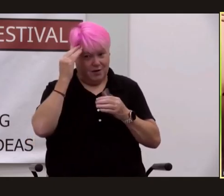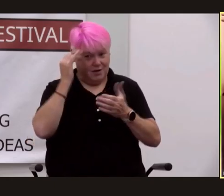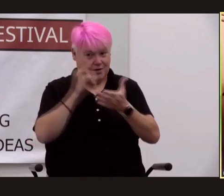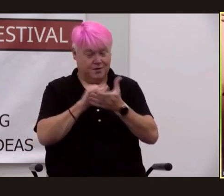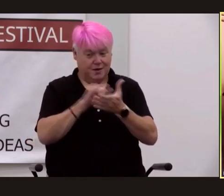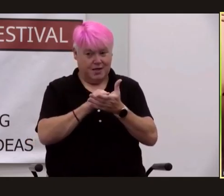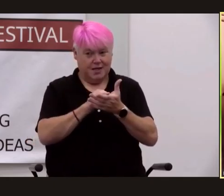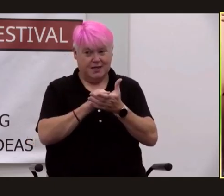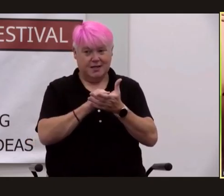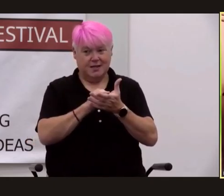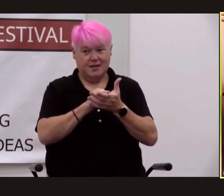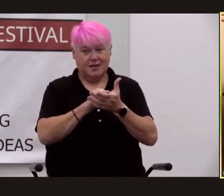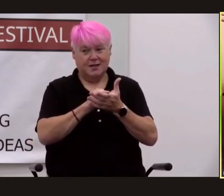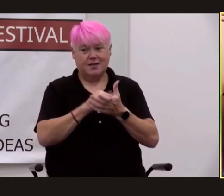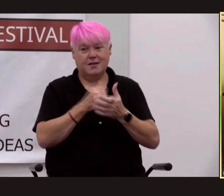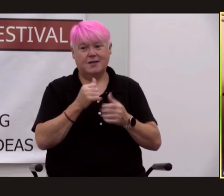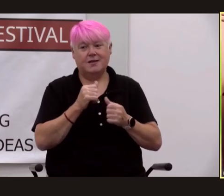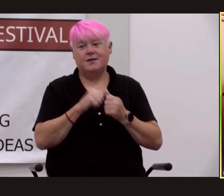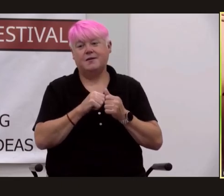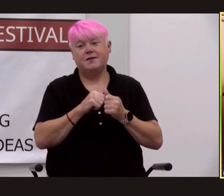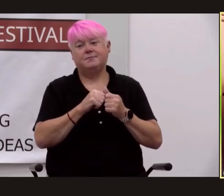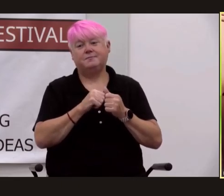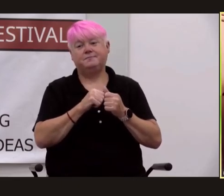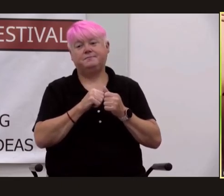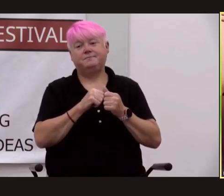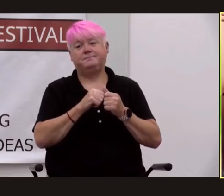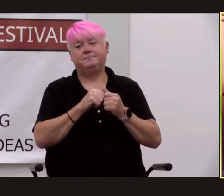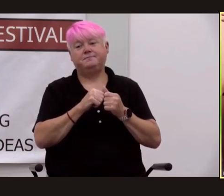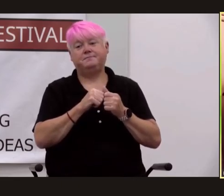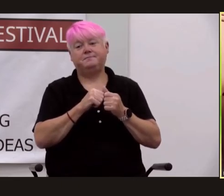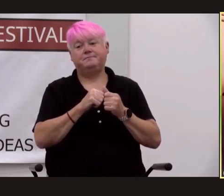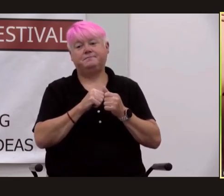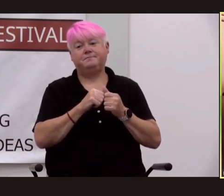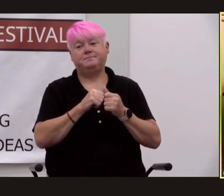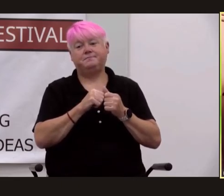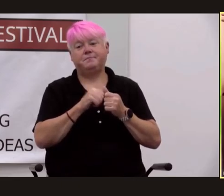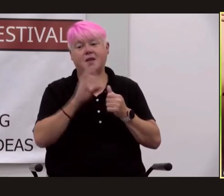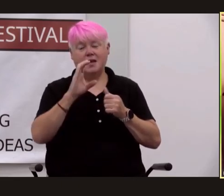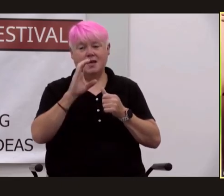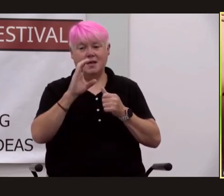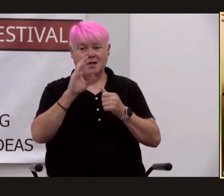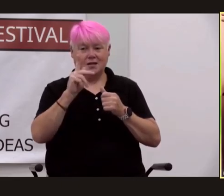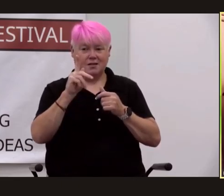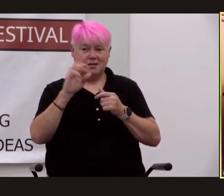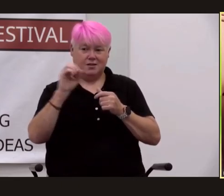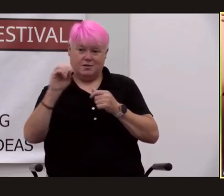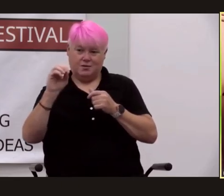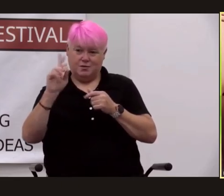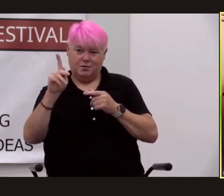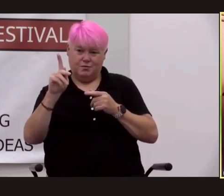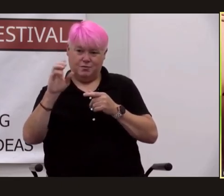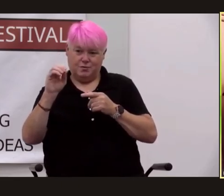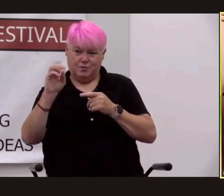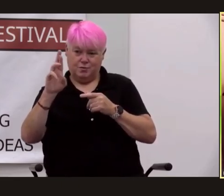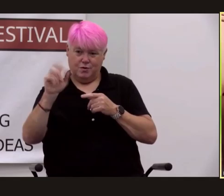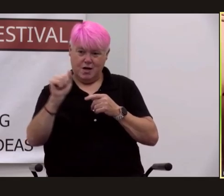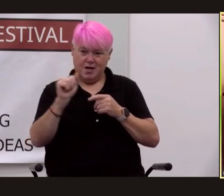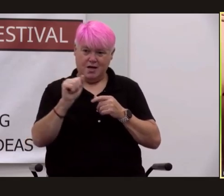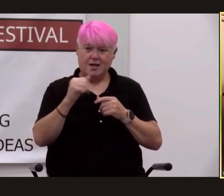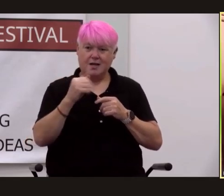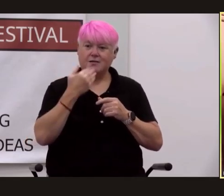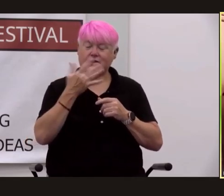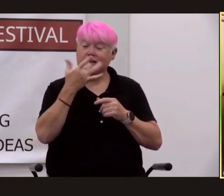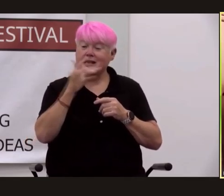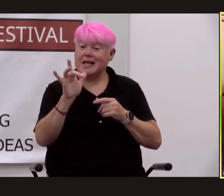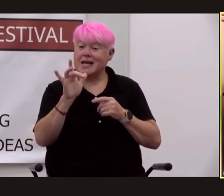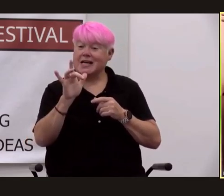that wasn't the original target was kukura uh and kukura had the good luck and to the misfortune